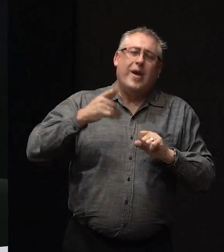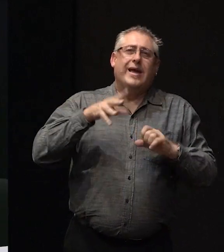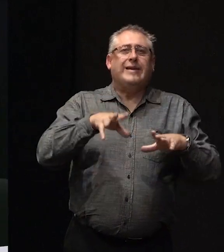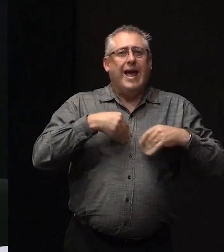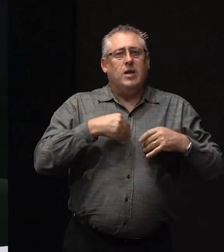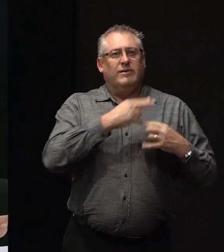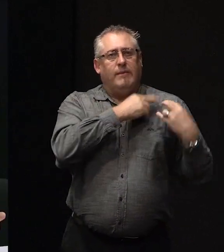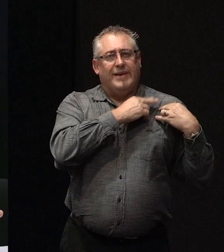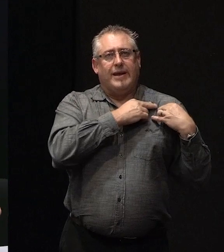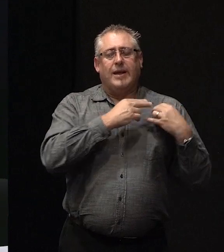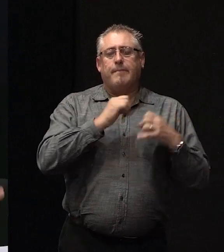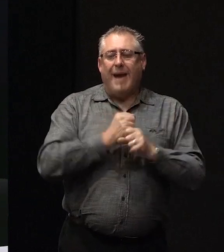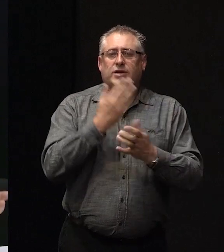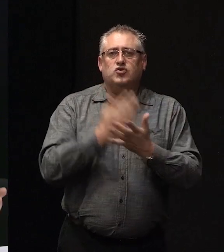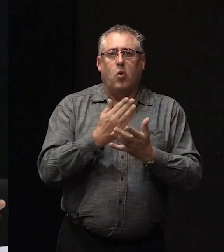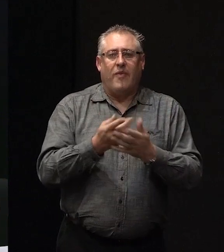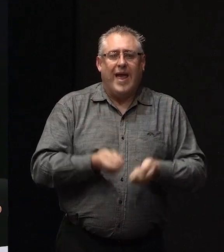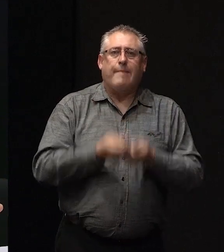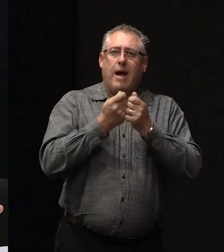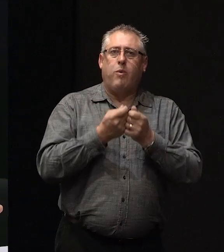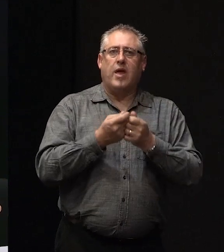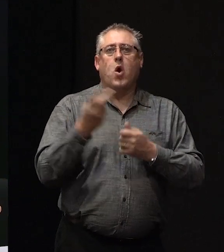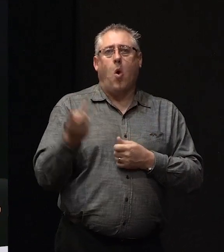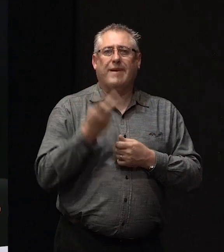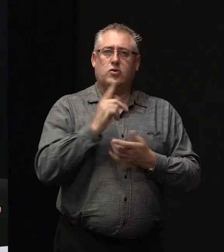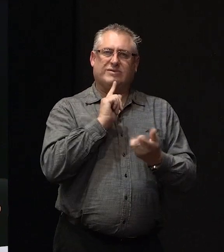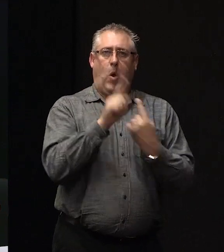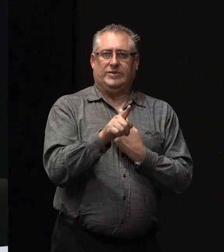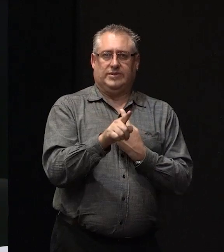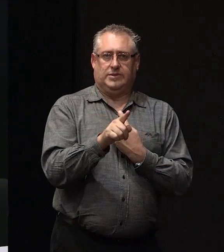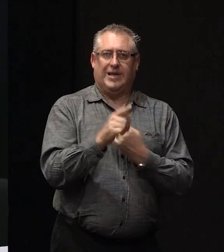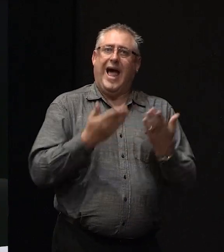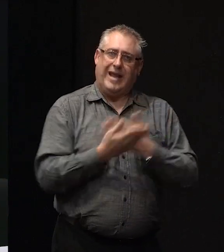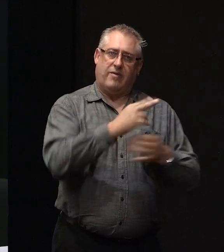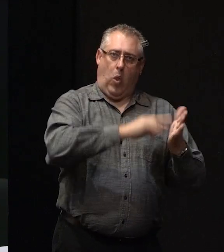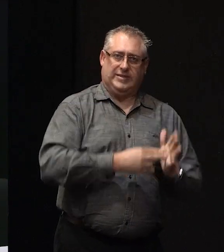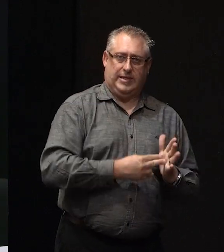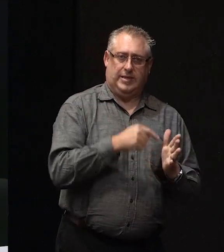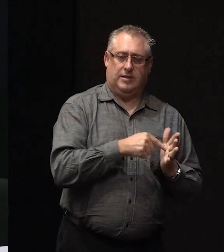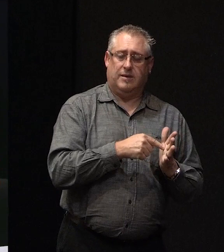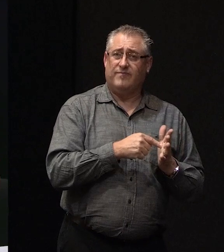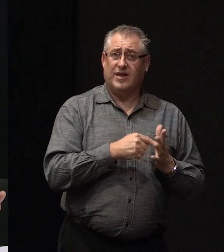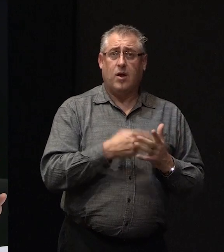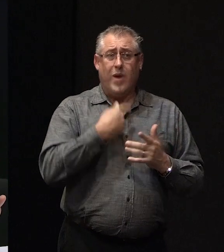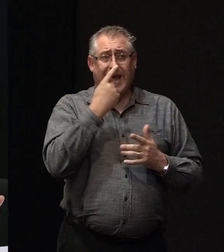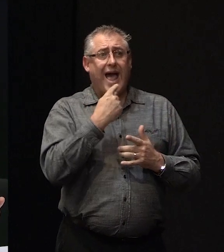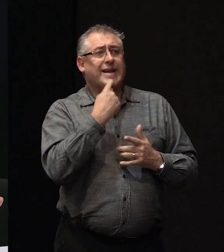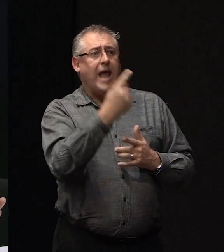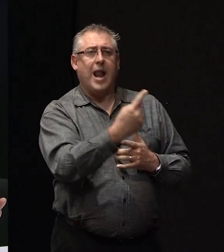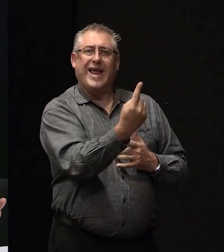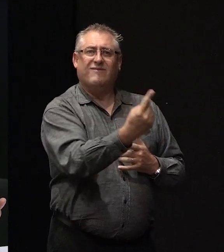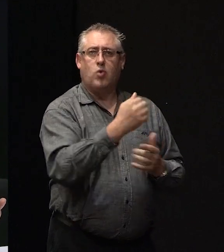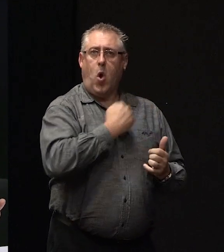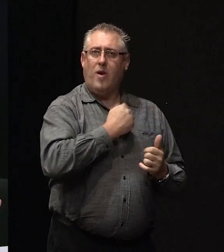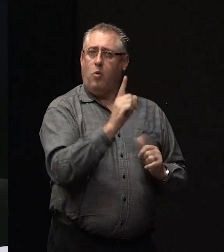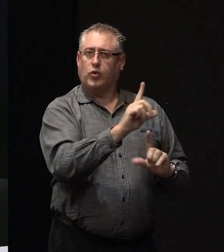making sure that we come up with a common response under the policies. Unfortunately, we can't tell the individual owners what they must